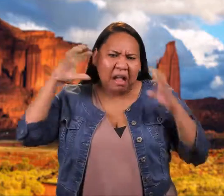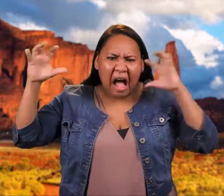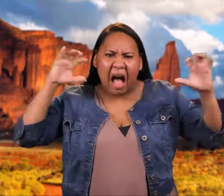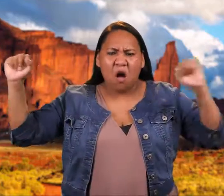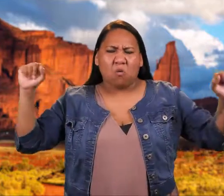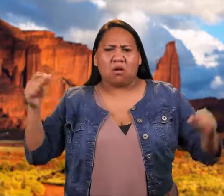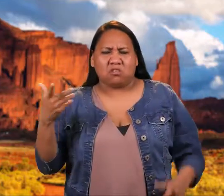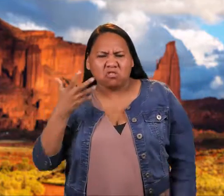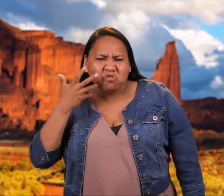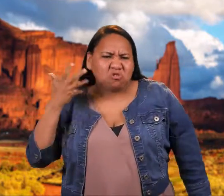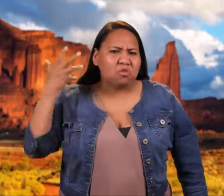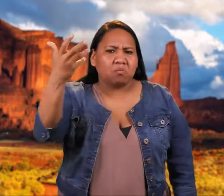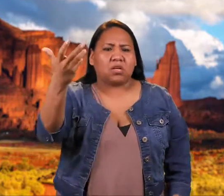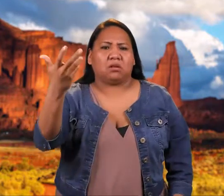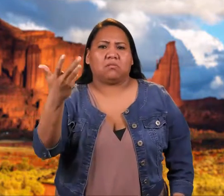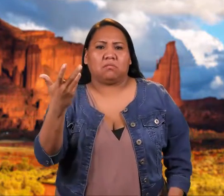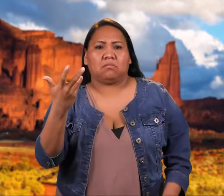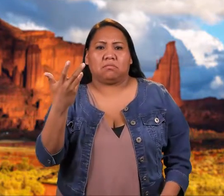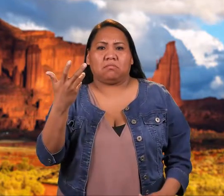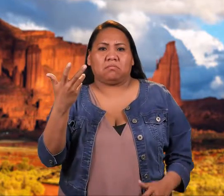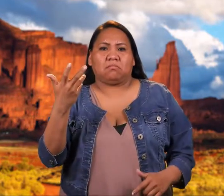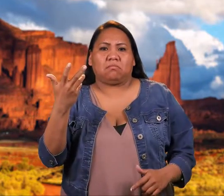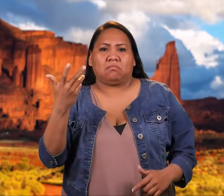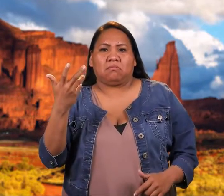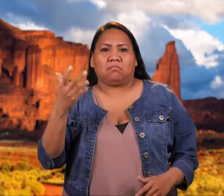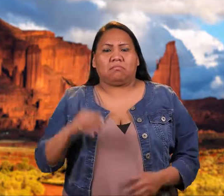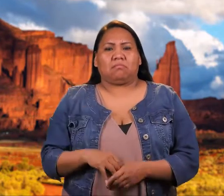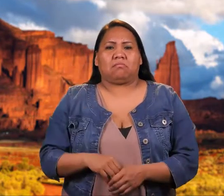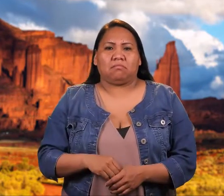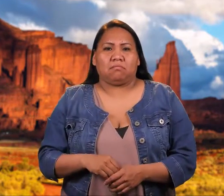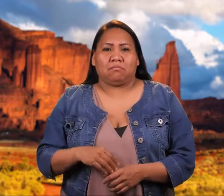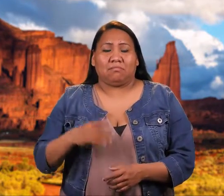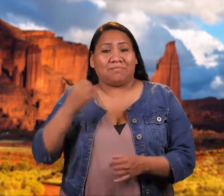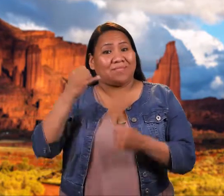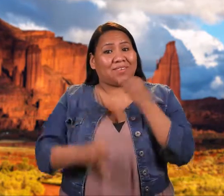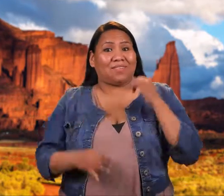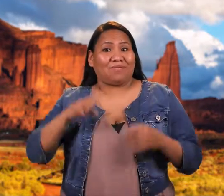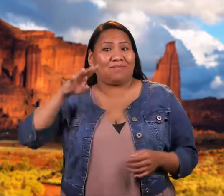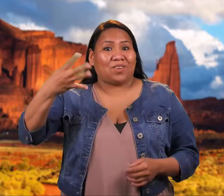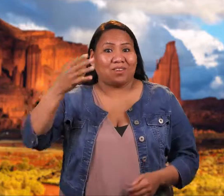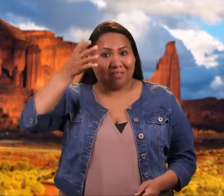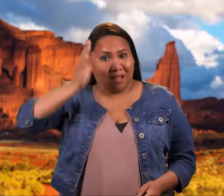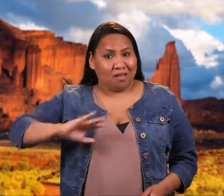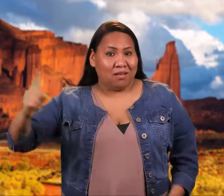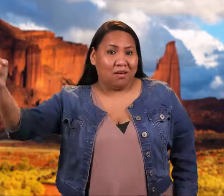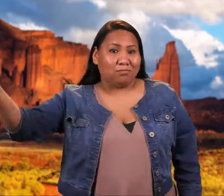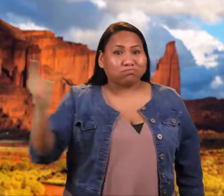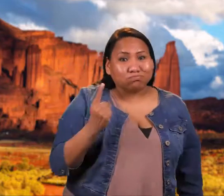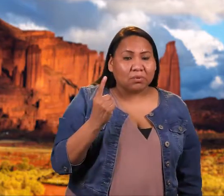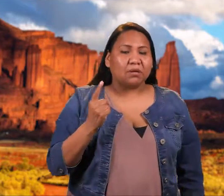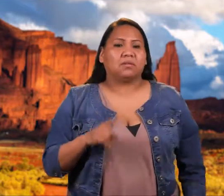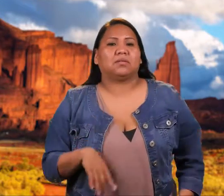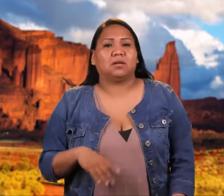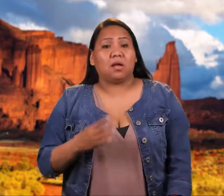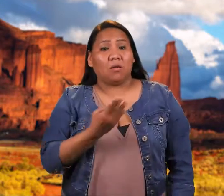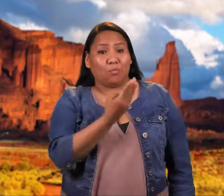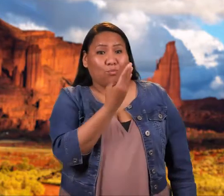before, four times, nearer and louder at each repetition. And after the fourth call, the gods